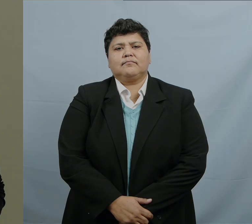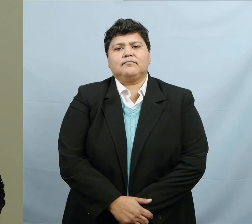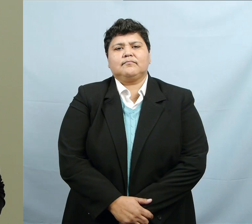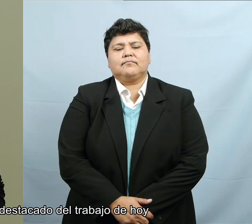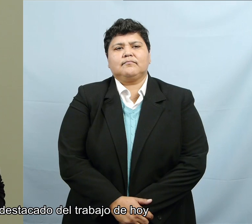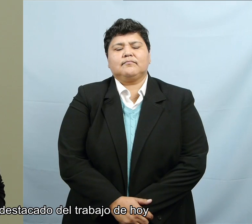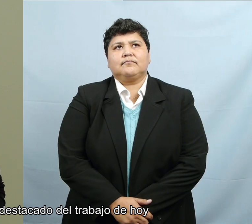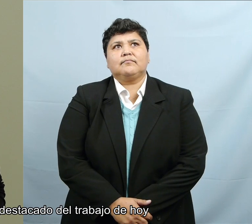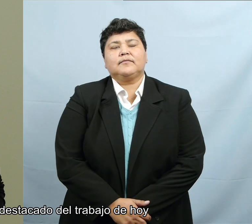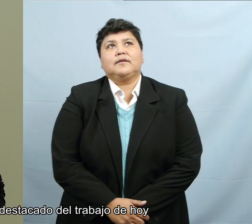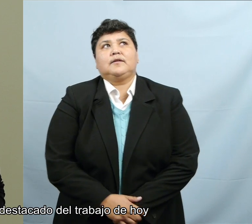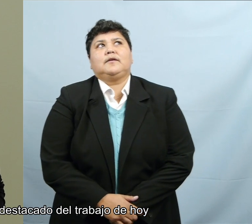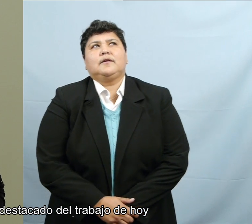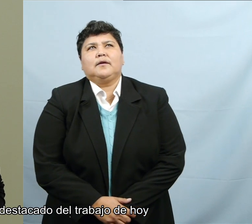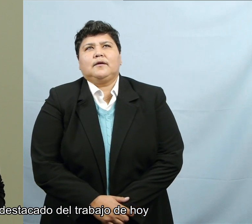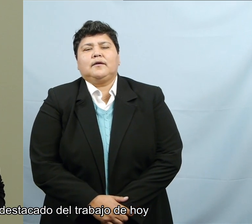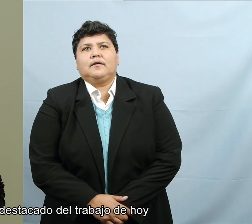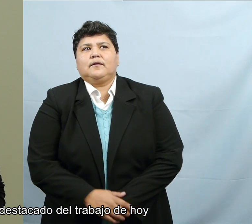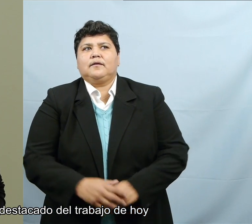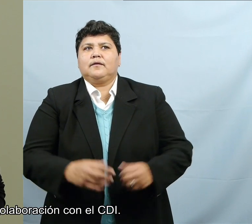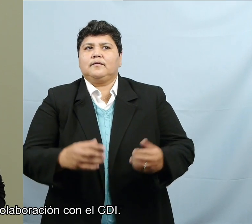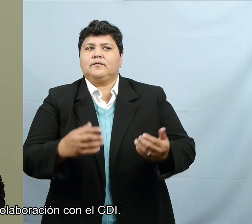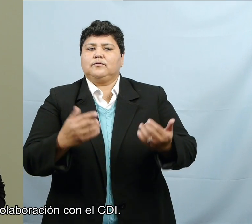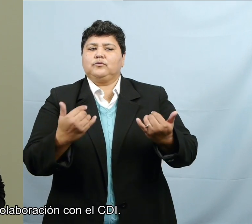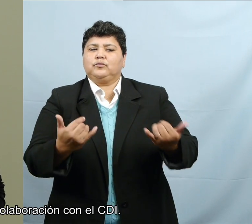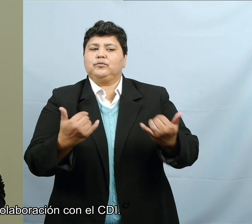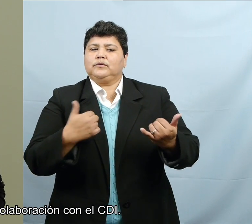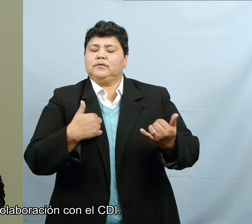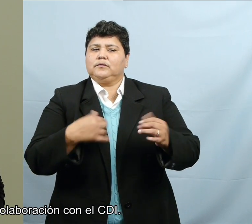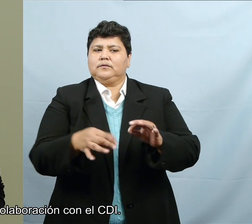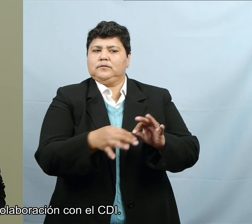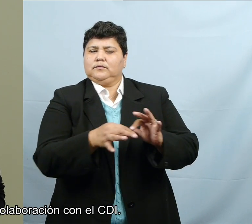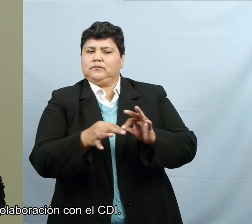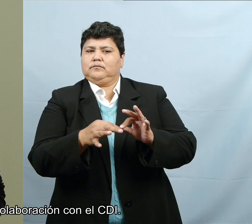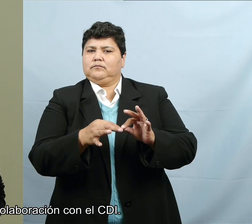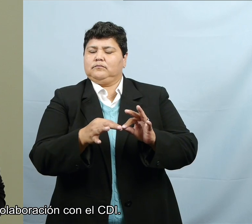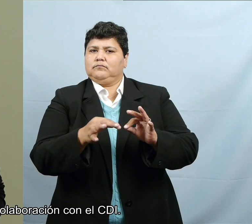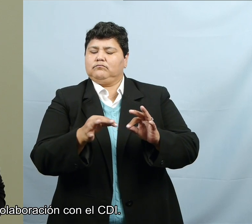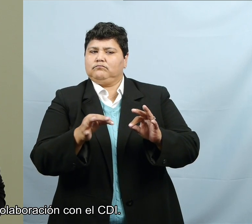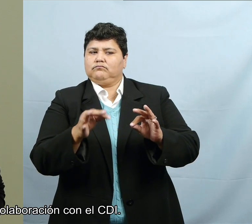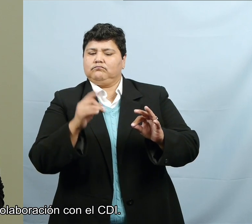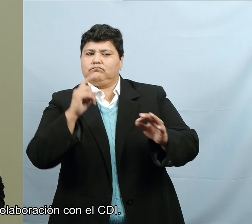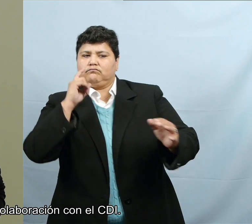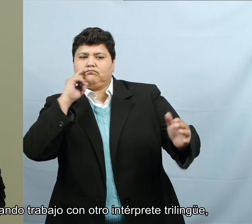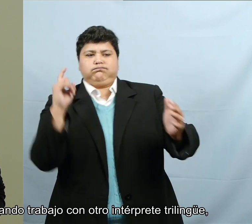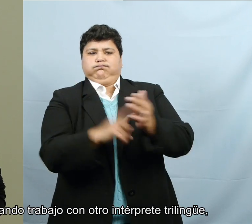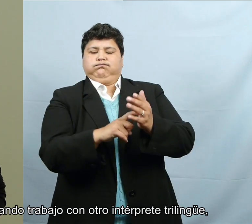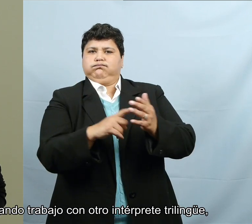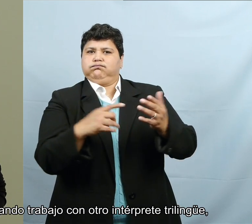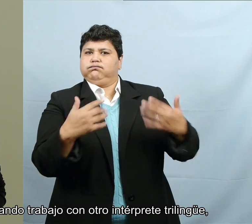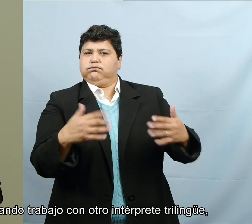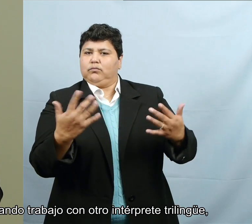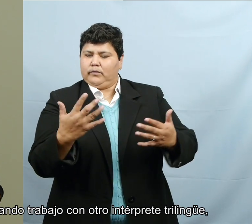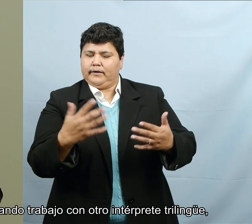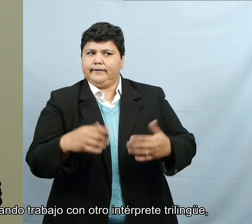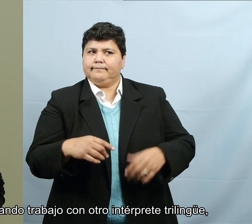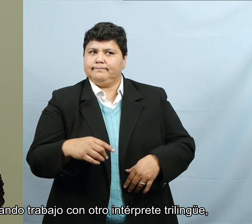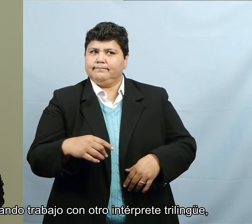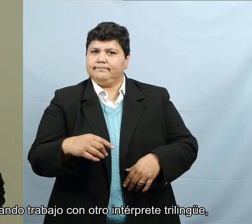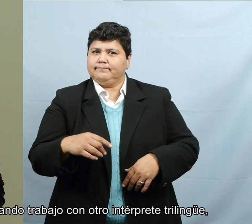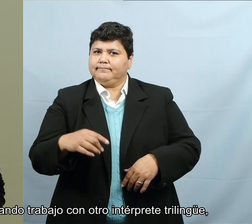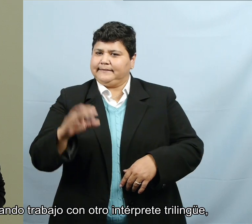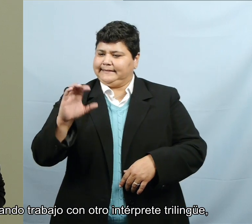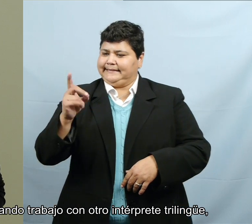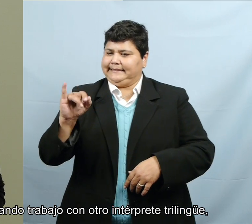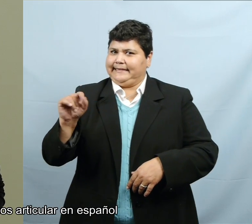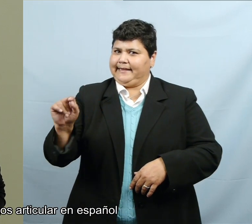What sticks out to me about today's assignment is working with a CDI is different in that when I work with another